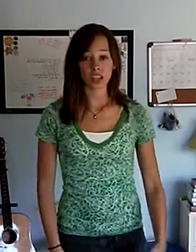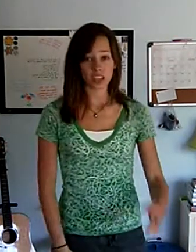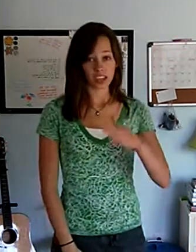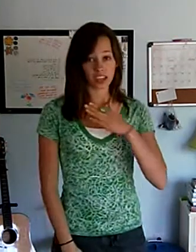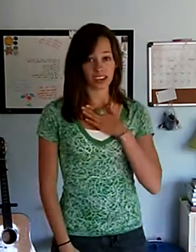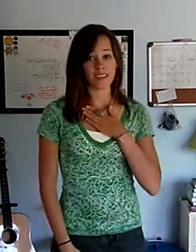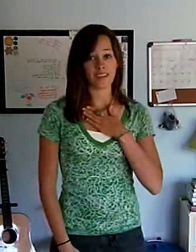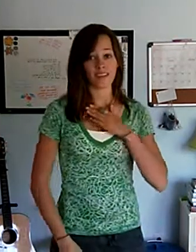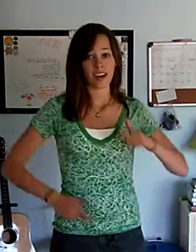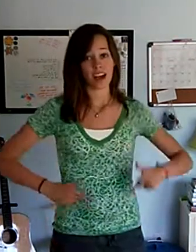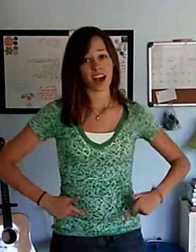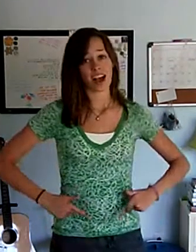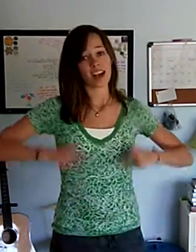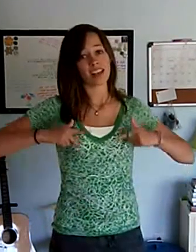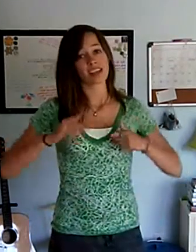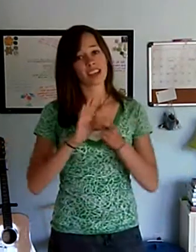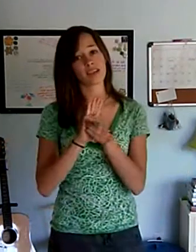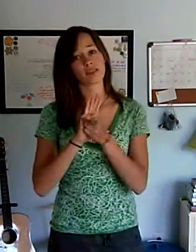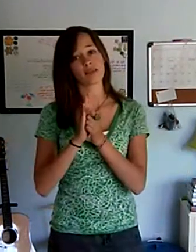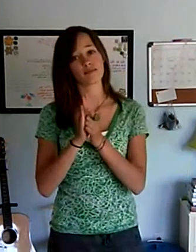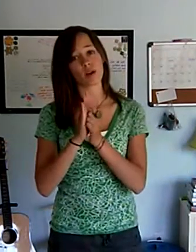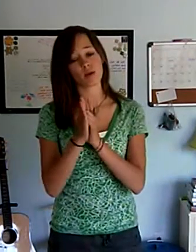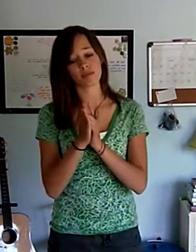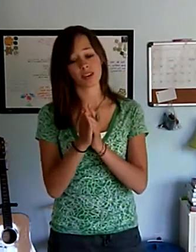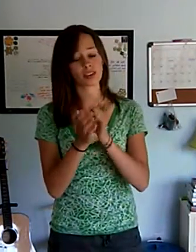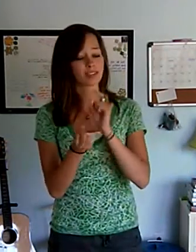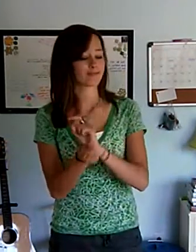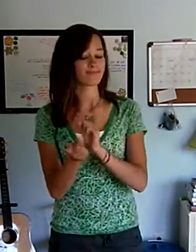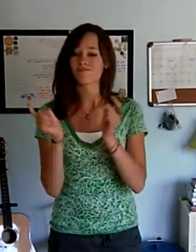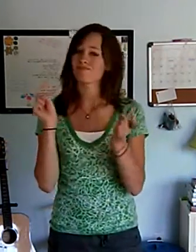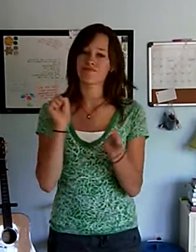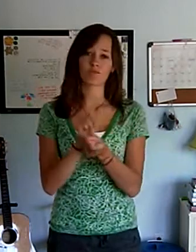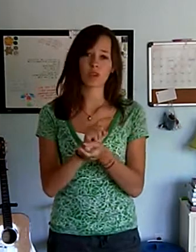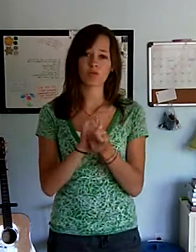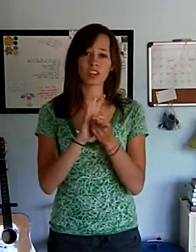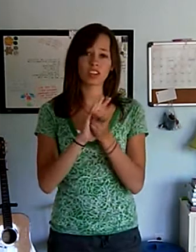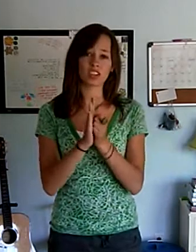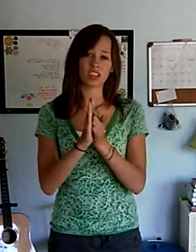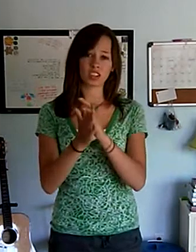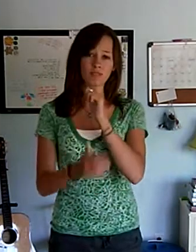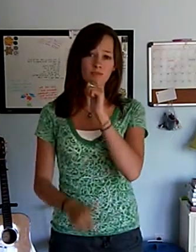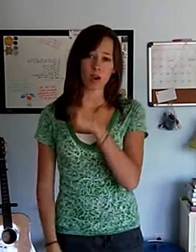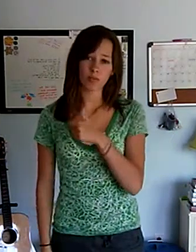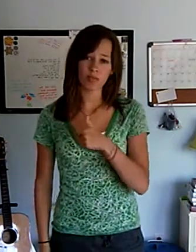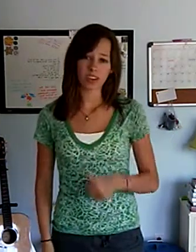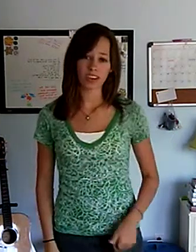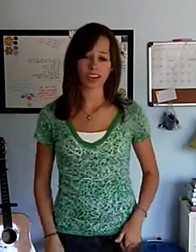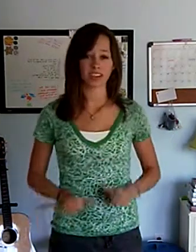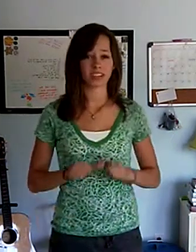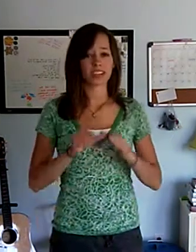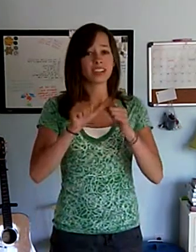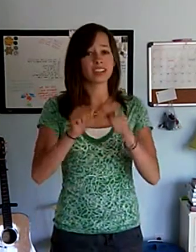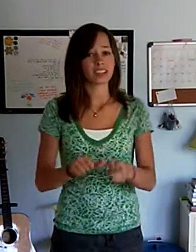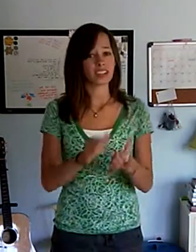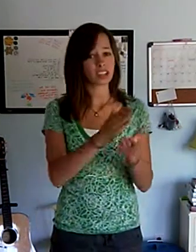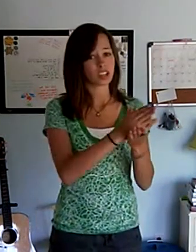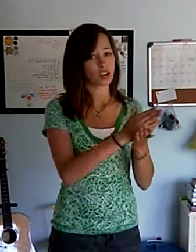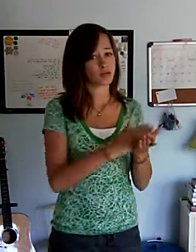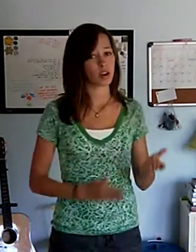If I live every moment Won't change any moment Still a